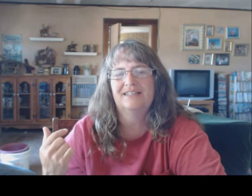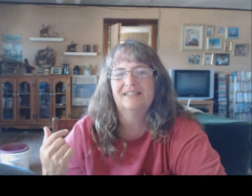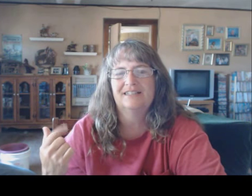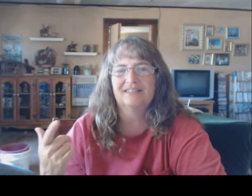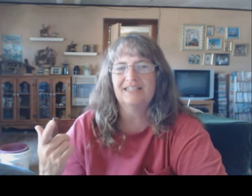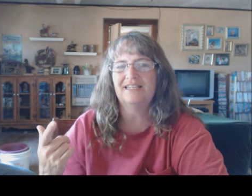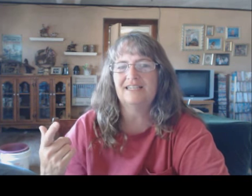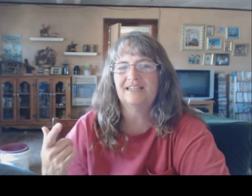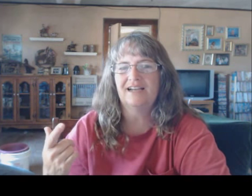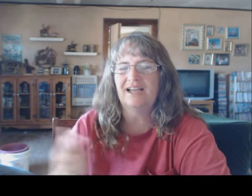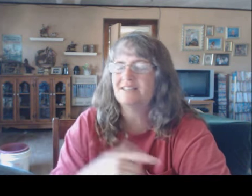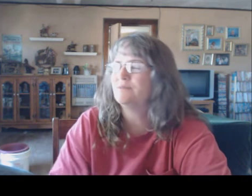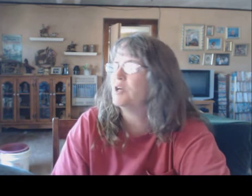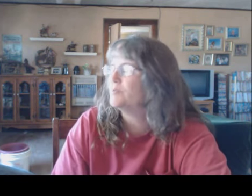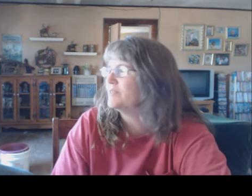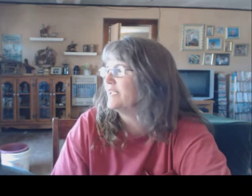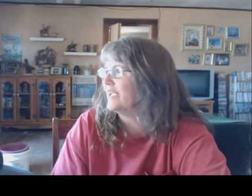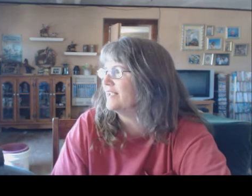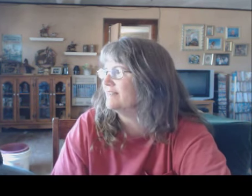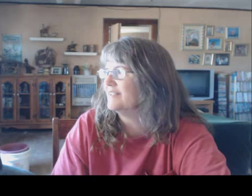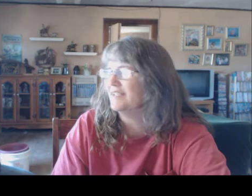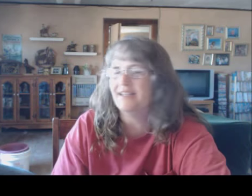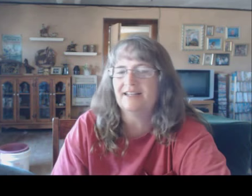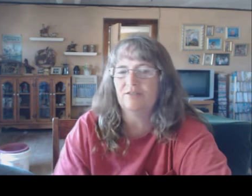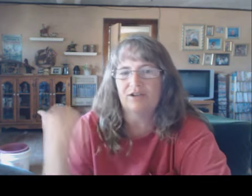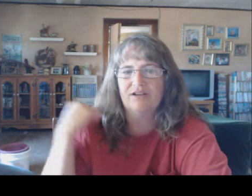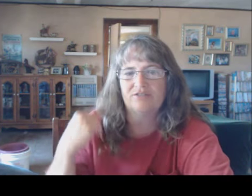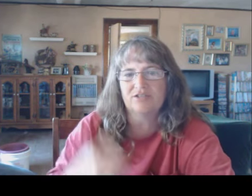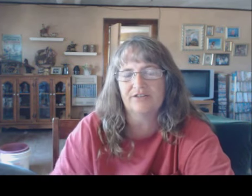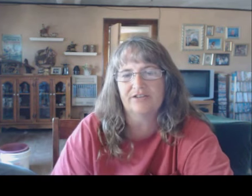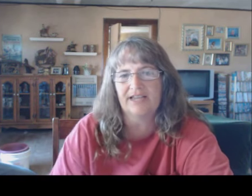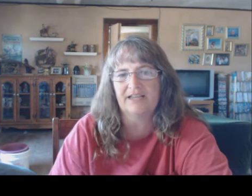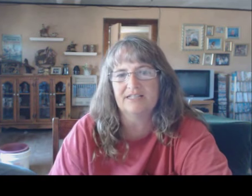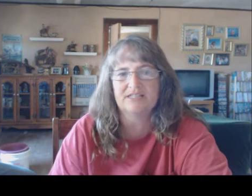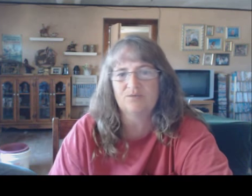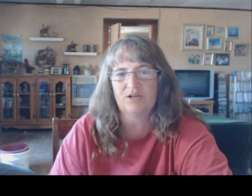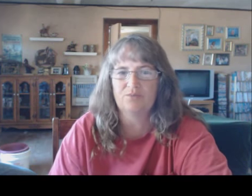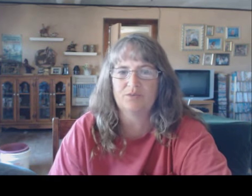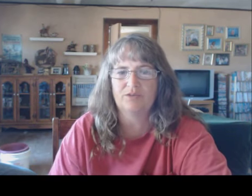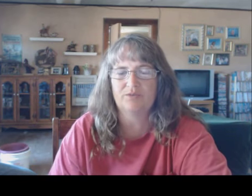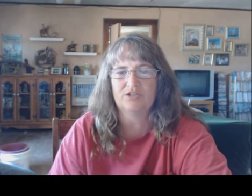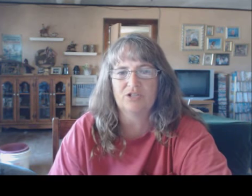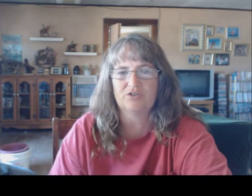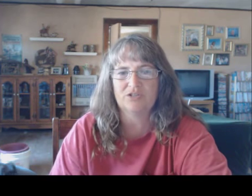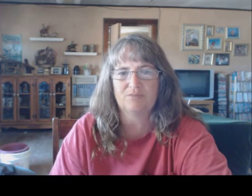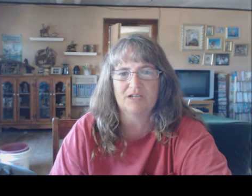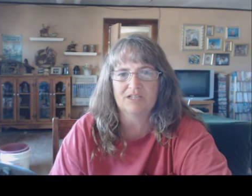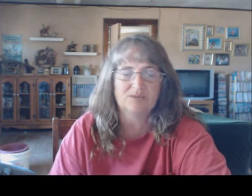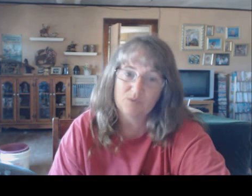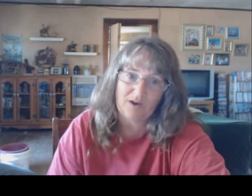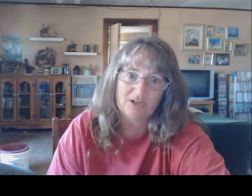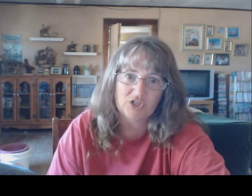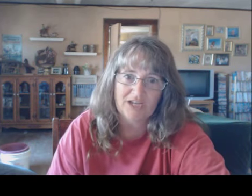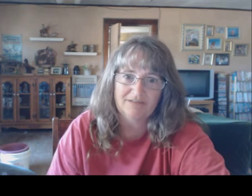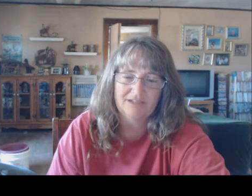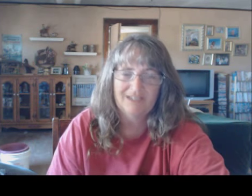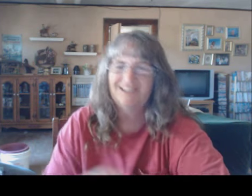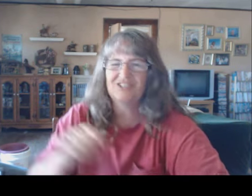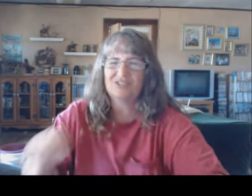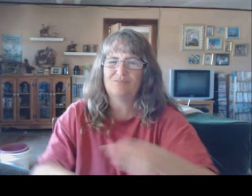And Lee, I asked him to open the gate. And he ran off to another gate because he didn't want to open the one that was closest because it was wired shut. It's